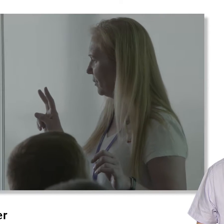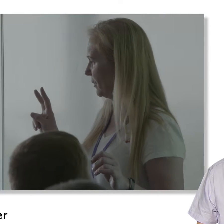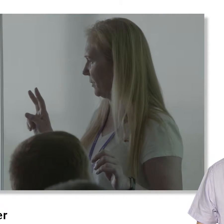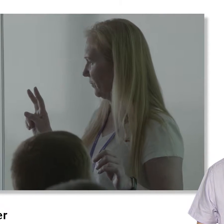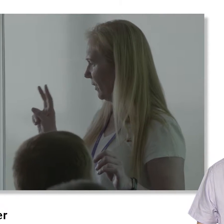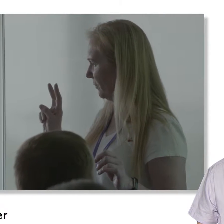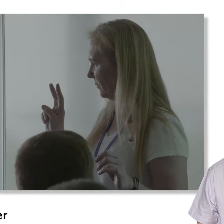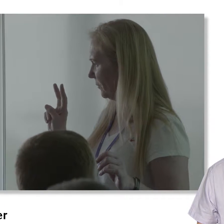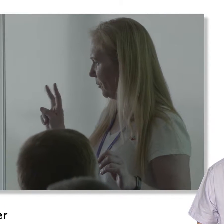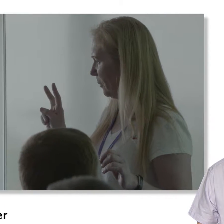groups